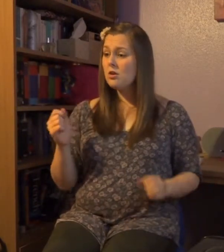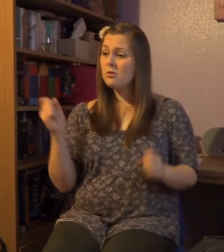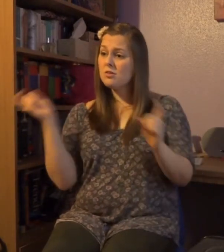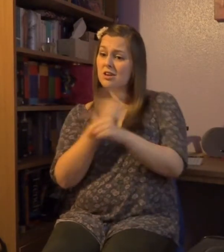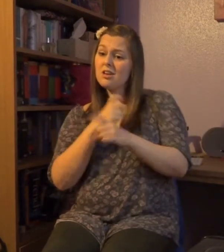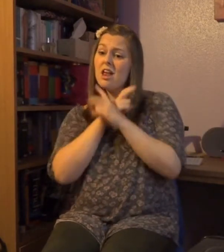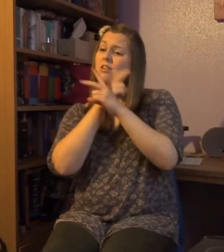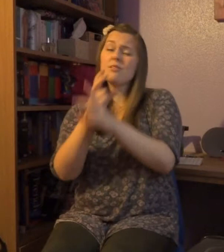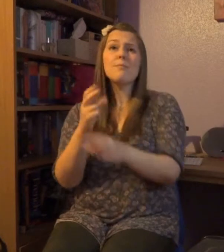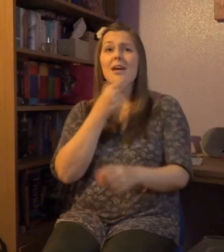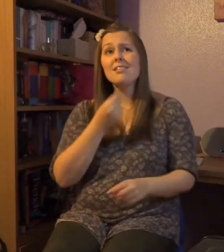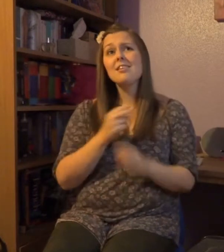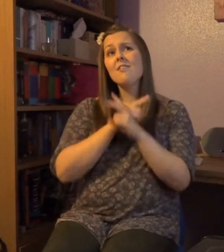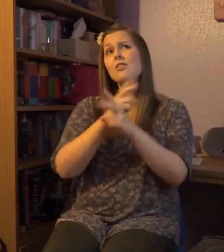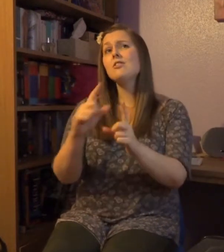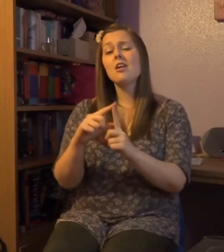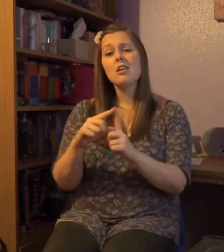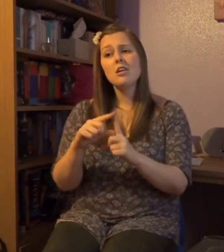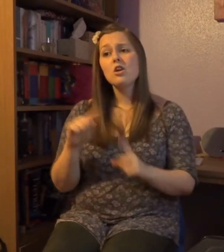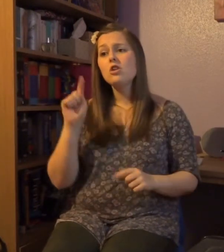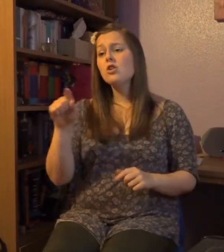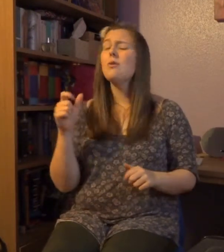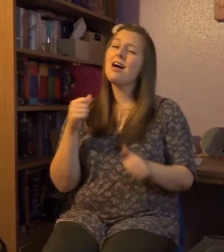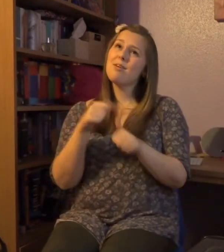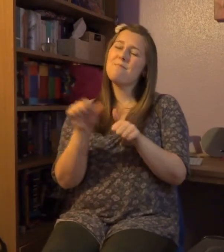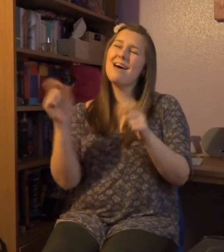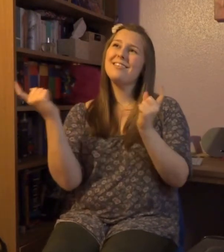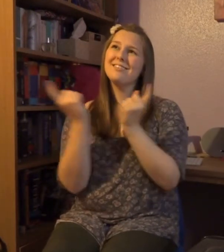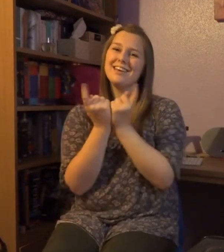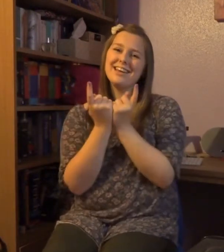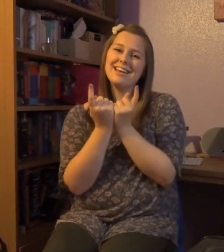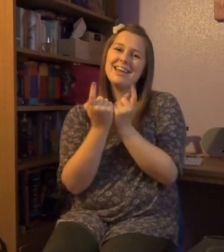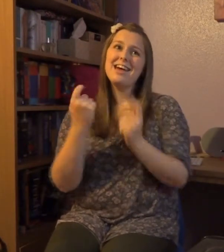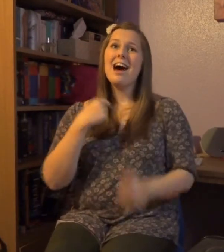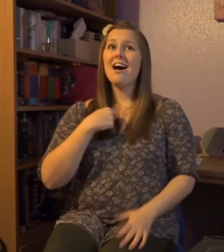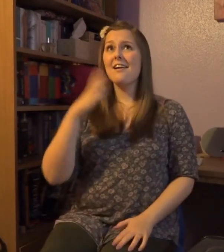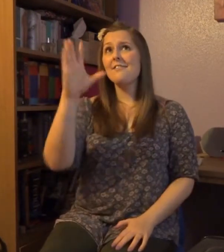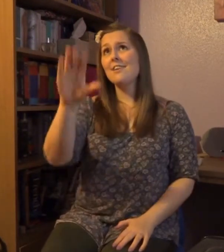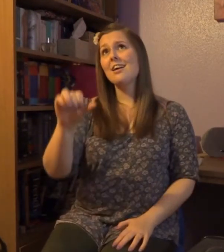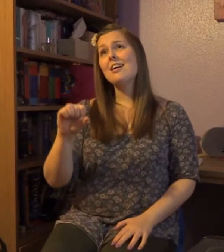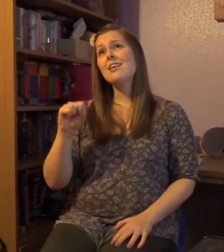of a careless man's careful daughter You are the best thing that's ever been